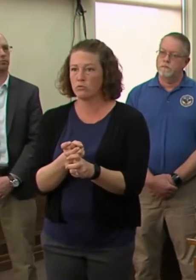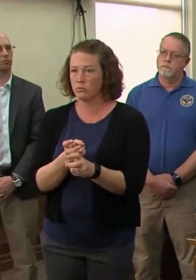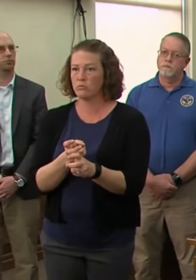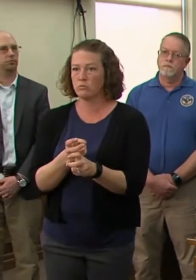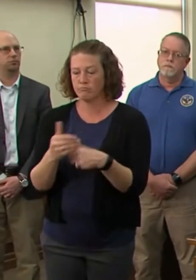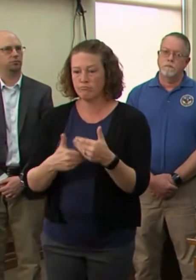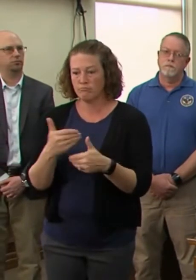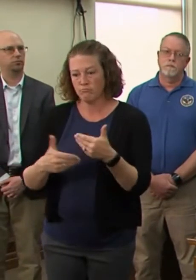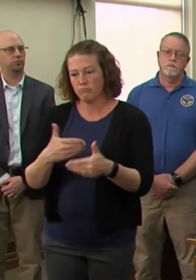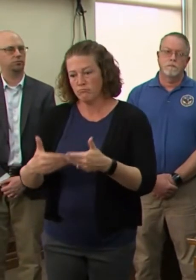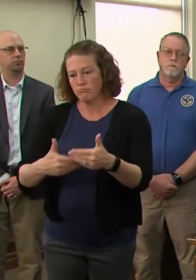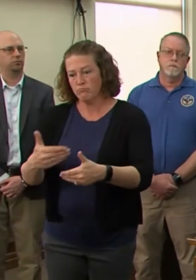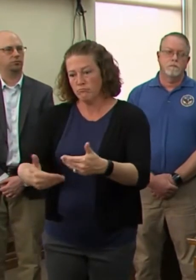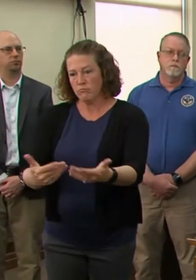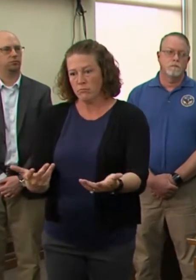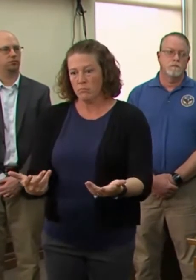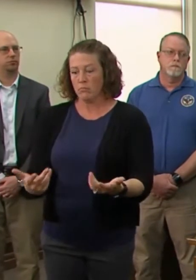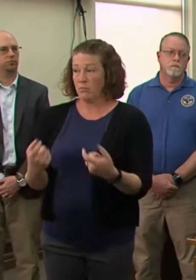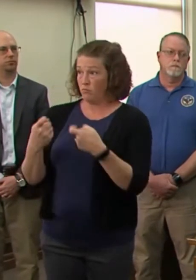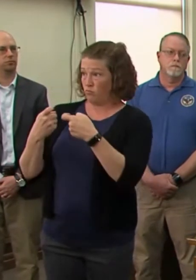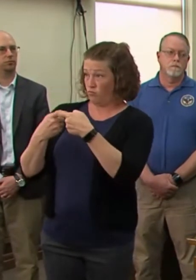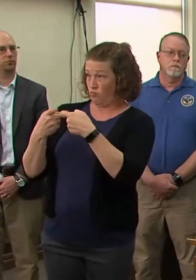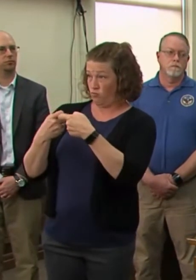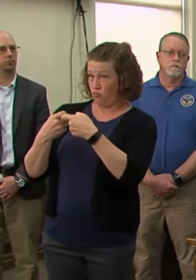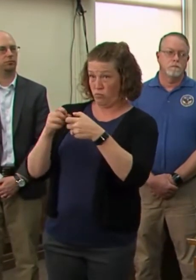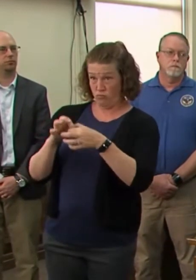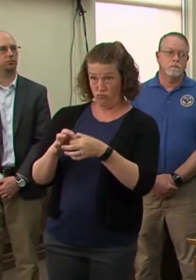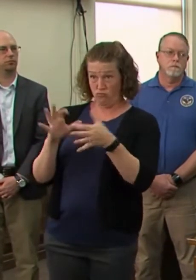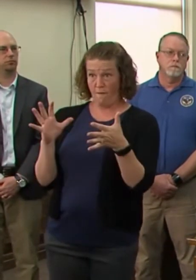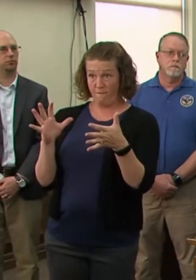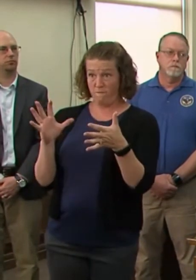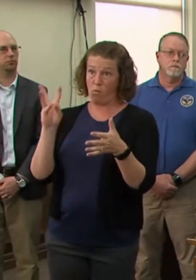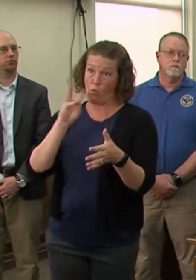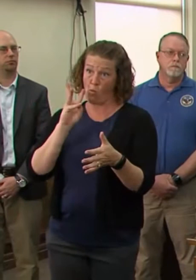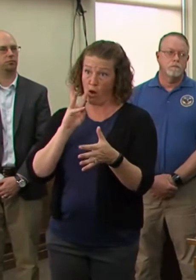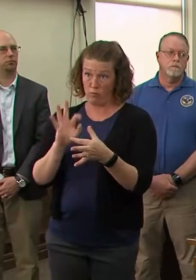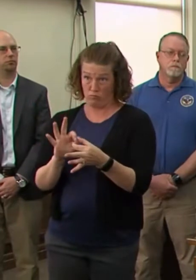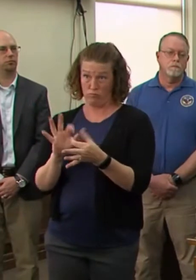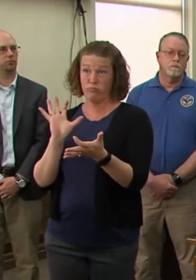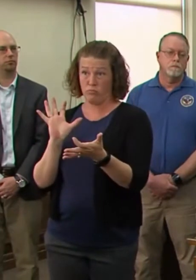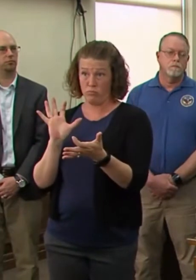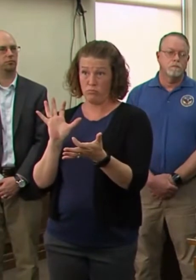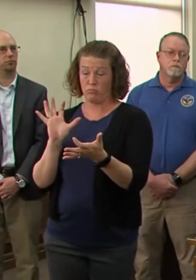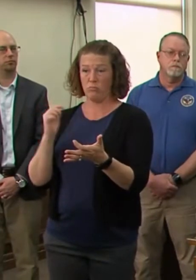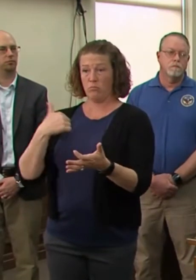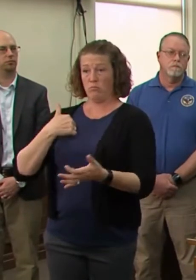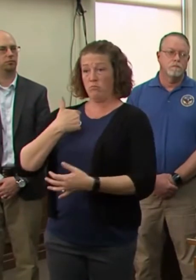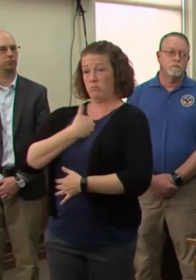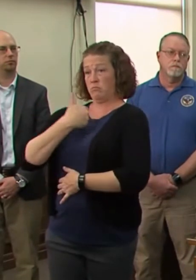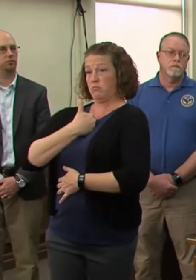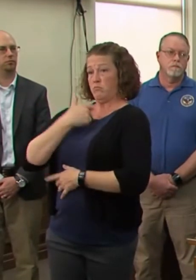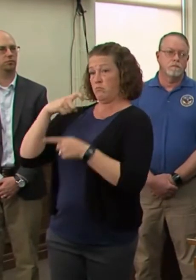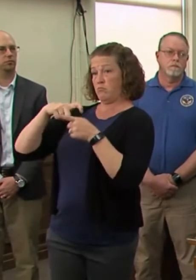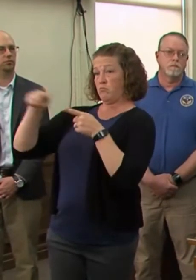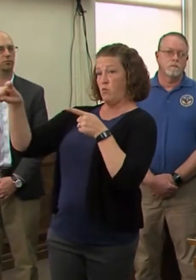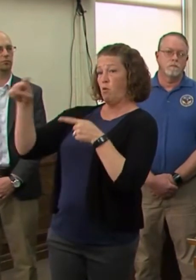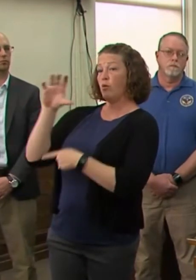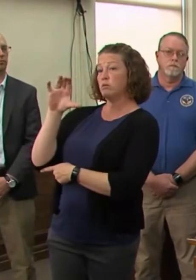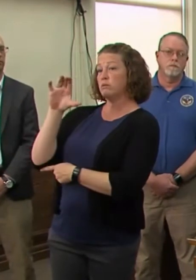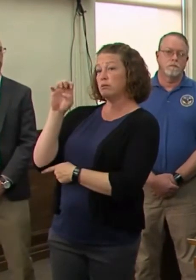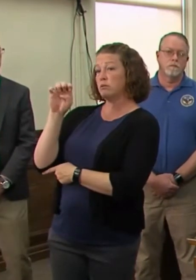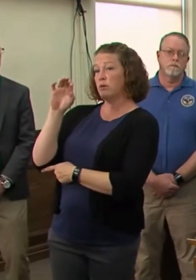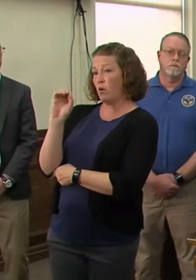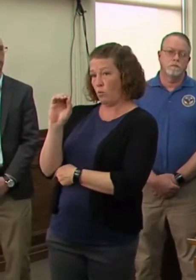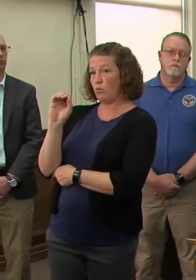As to utility shutoffs, I've made calls personally to the CEOs and leaders of